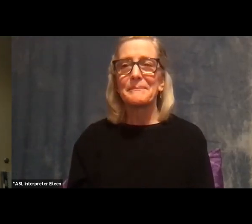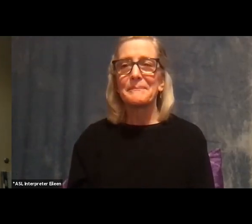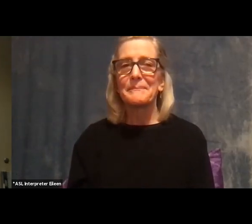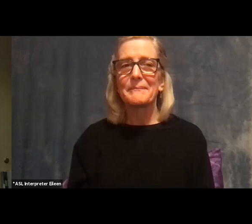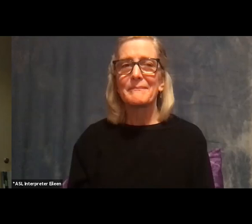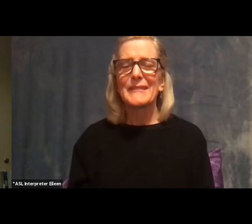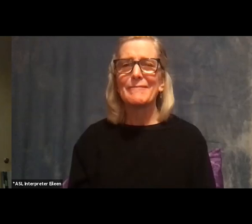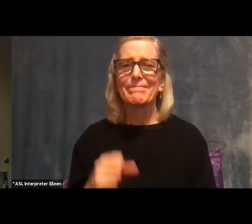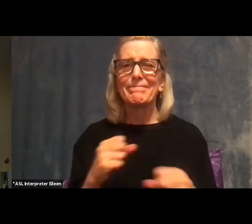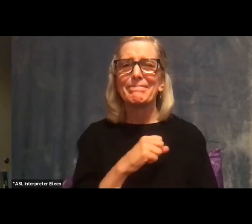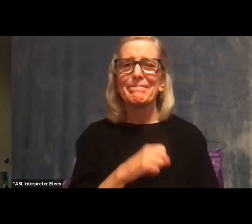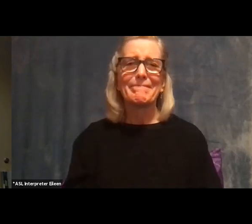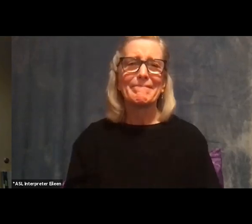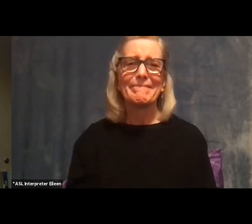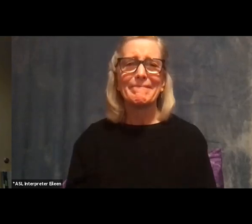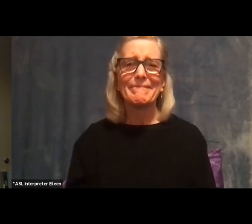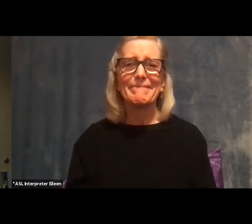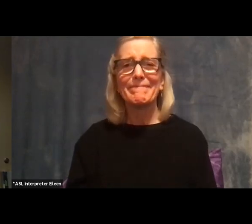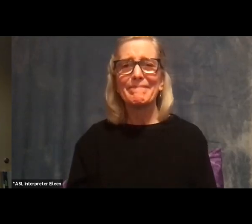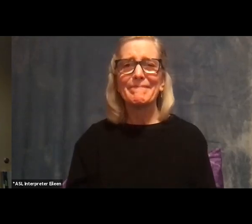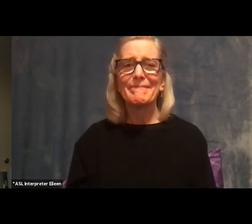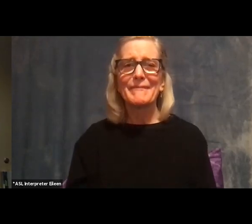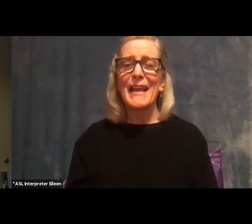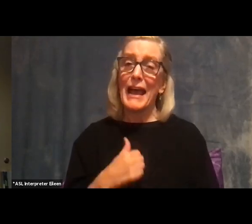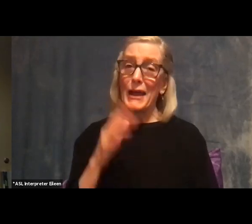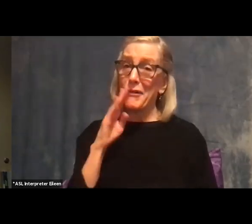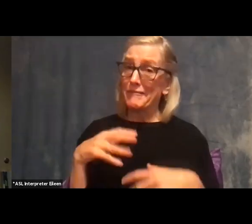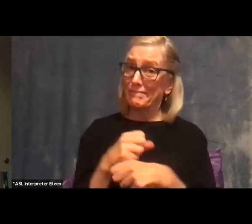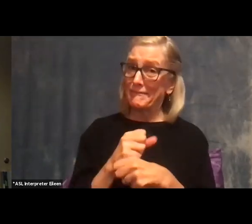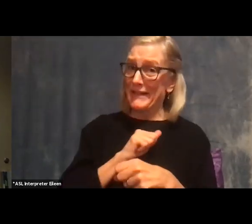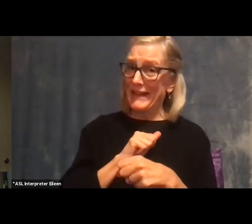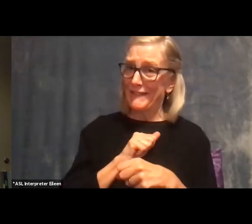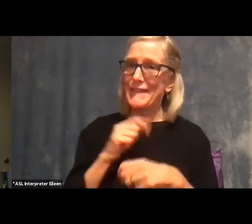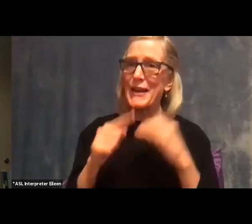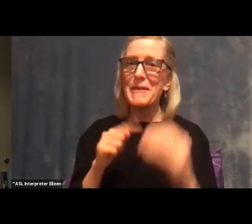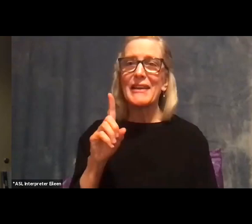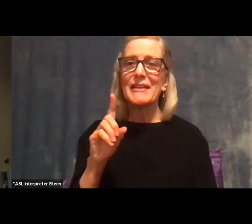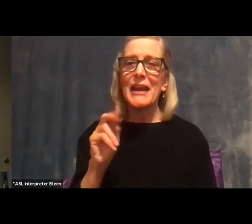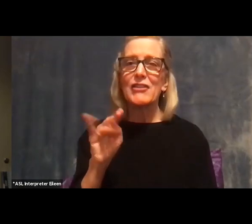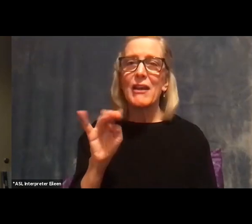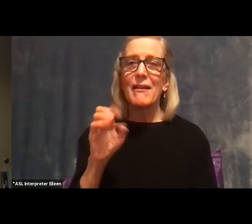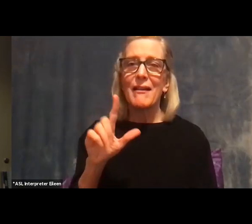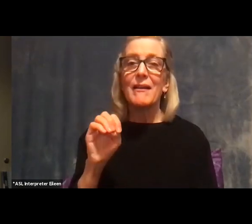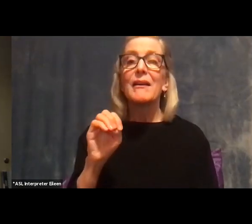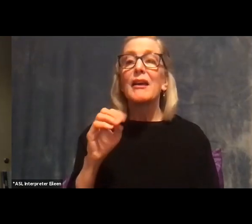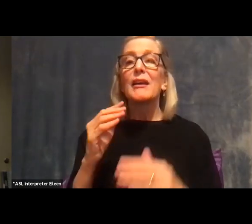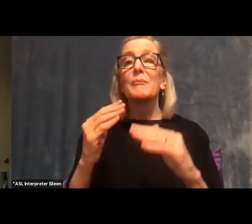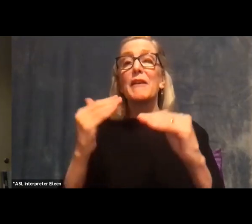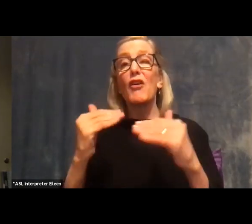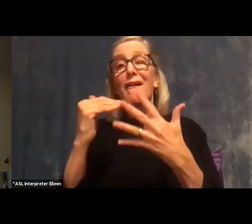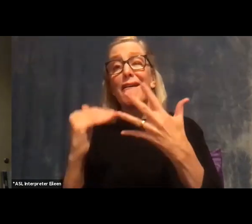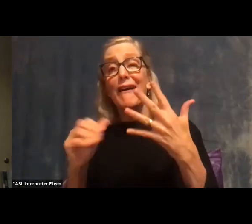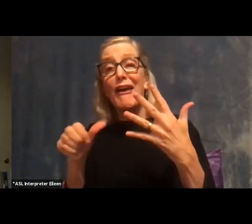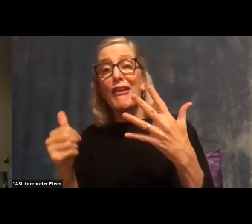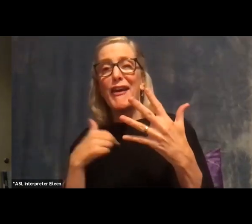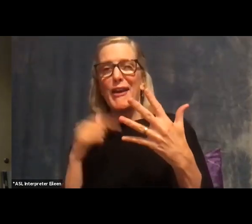Shoot. Um, so let me just tell you about Danielle and then, then I will find that document before we do the next people. Um, so